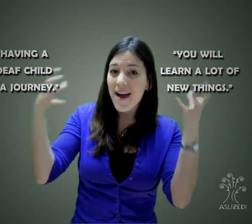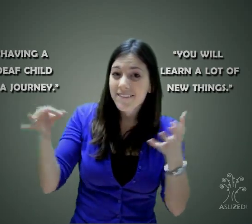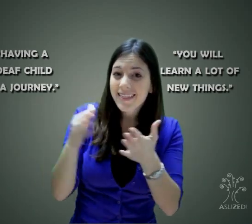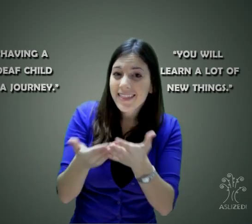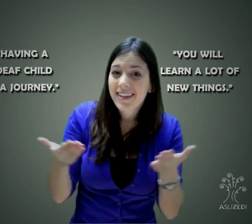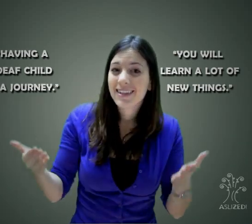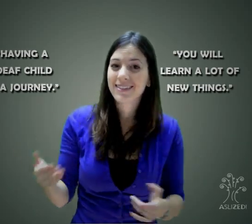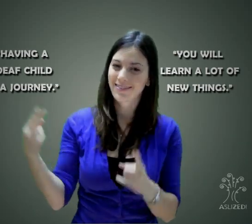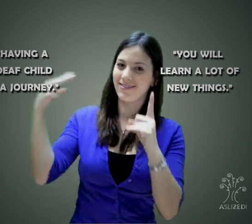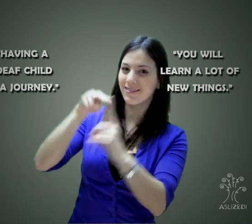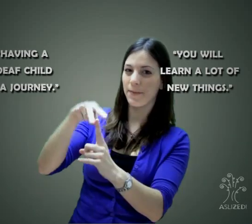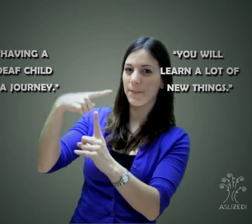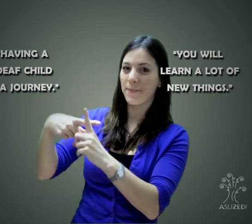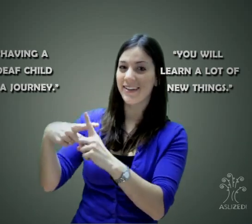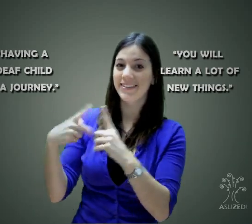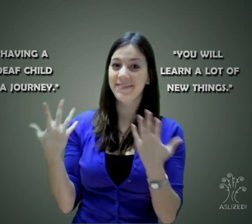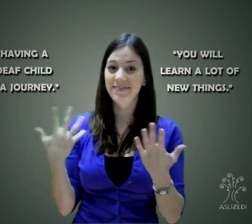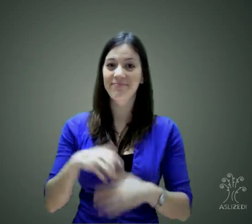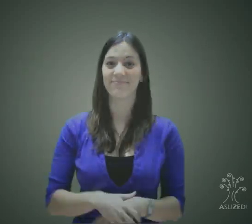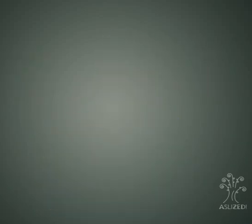experiences they will have with a deaf child in a positive light.